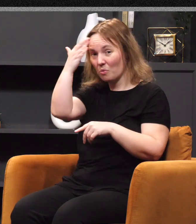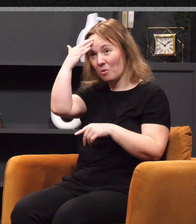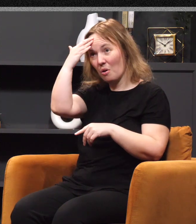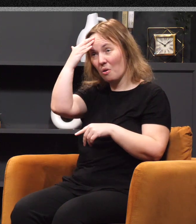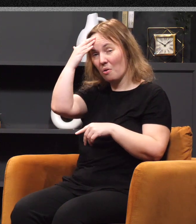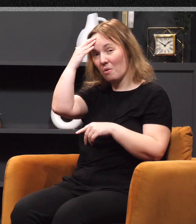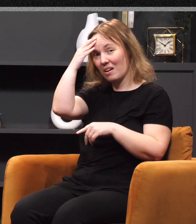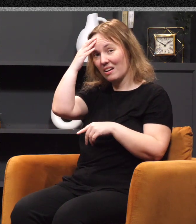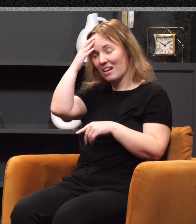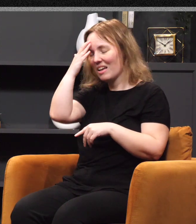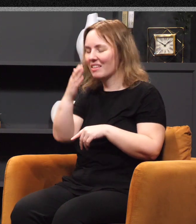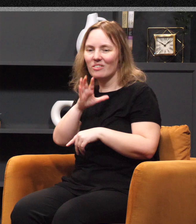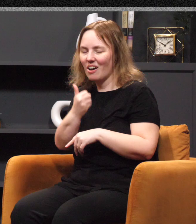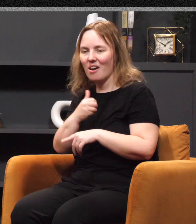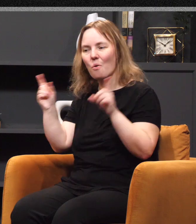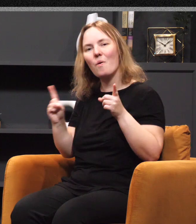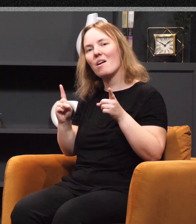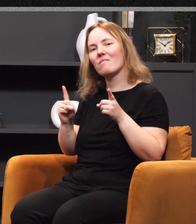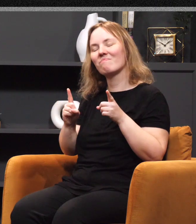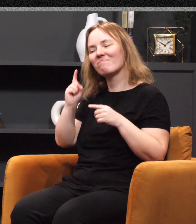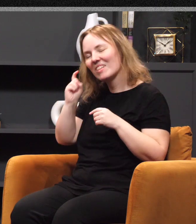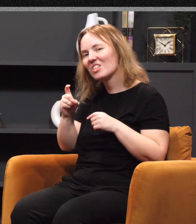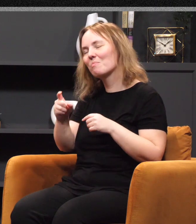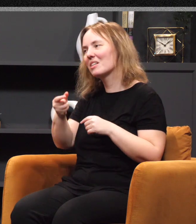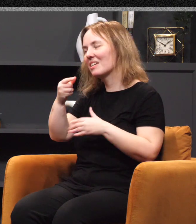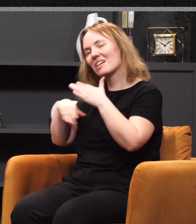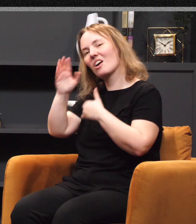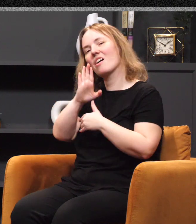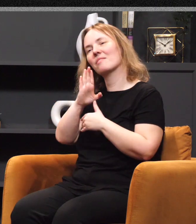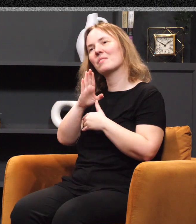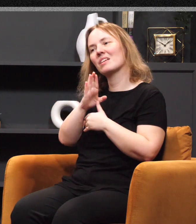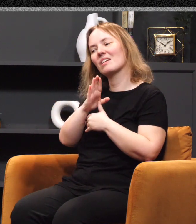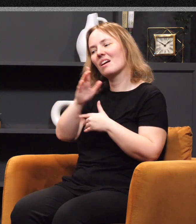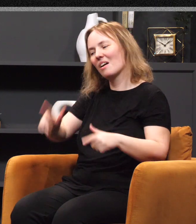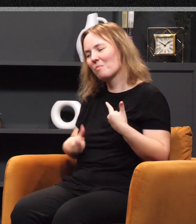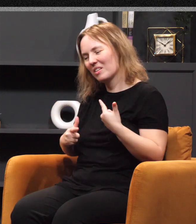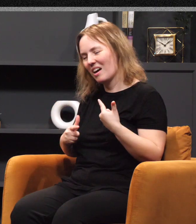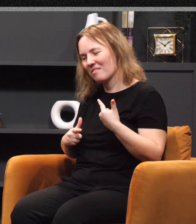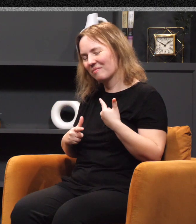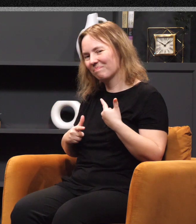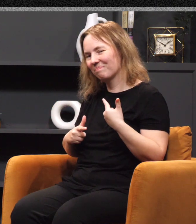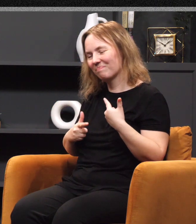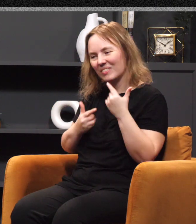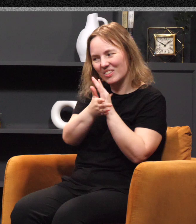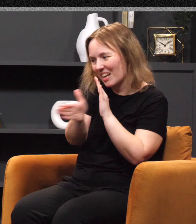that they are not where they should be in God. And yet when life goes sideways, they still blame God.